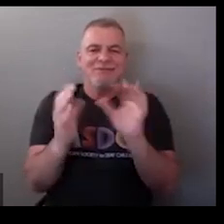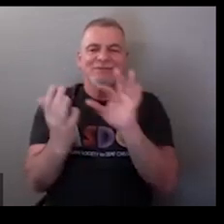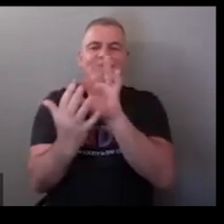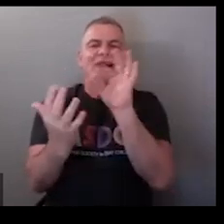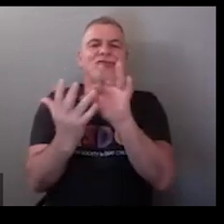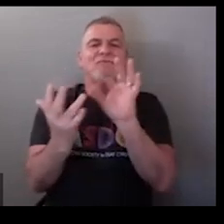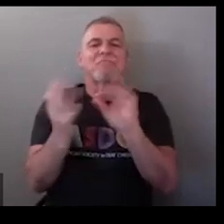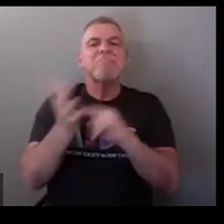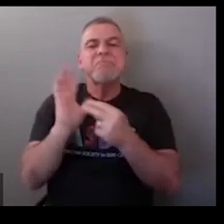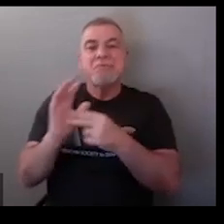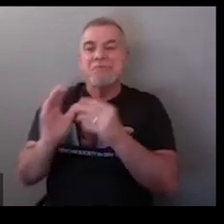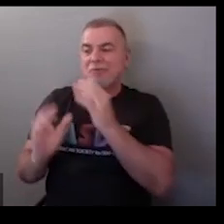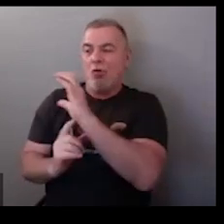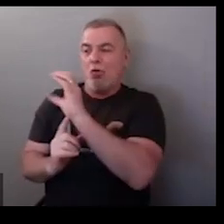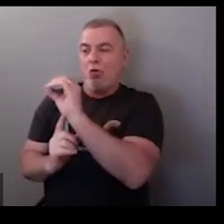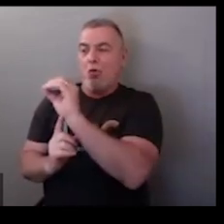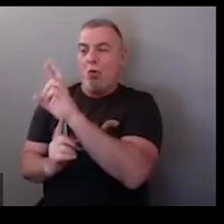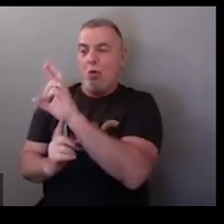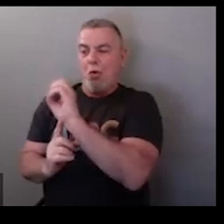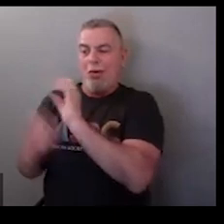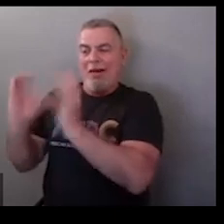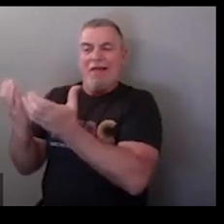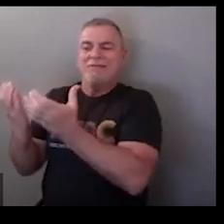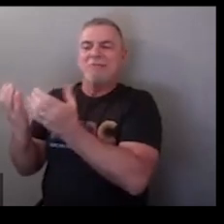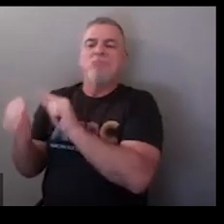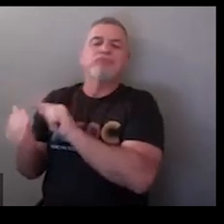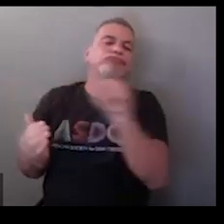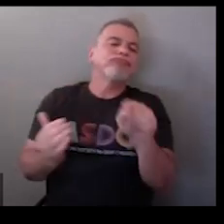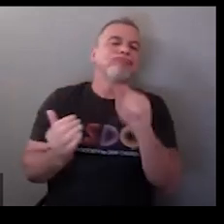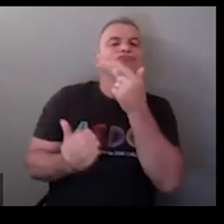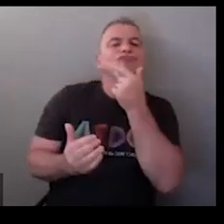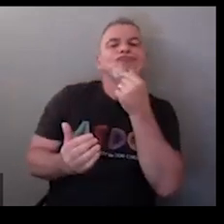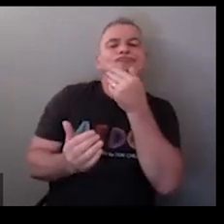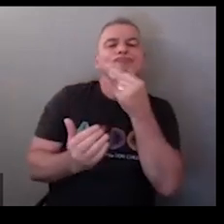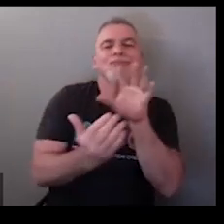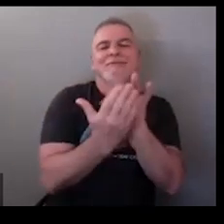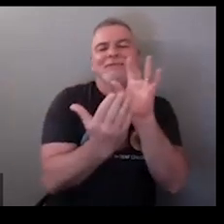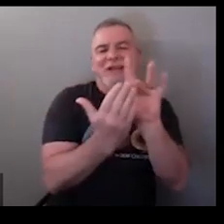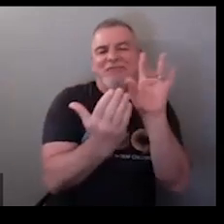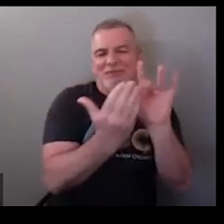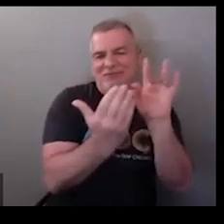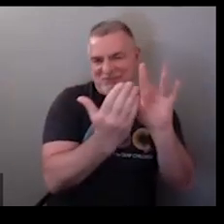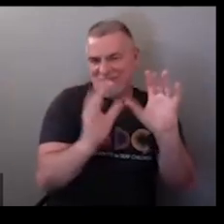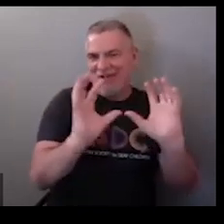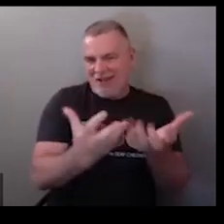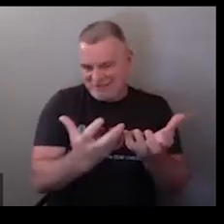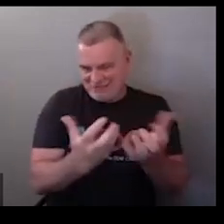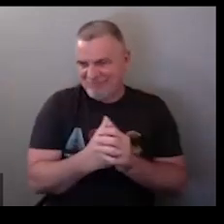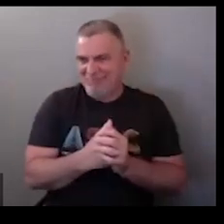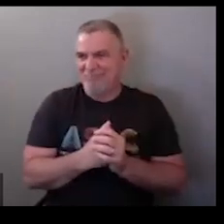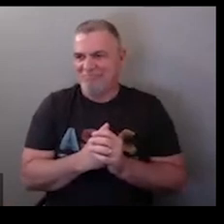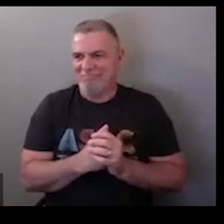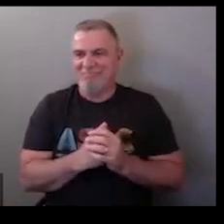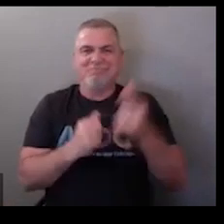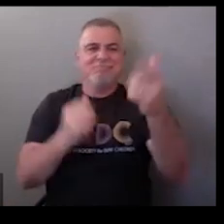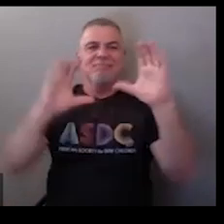okay next we're going to talk about elective classes so we talked about our core classes and then you know you have the electives which are more up to the